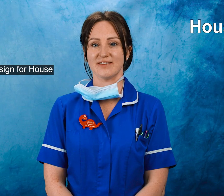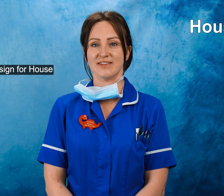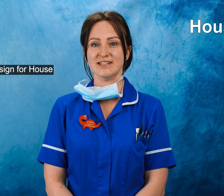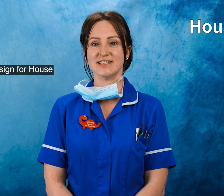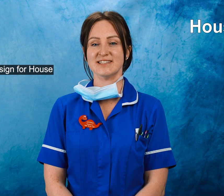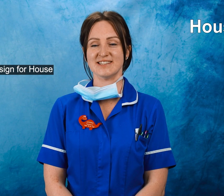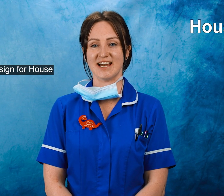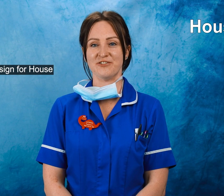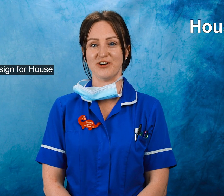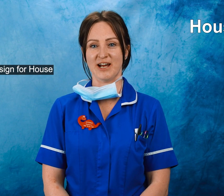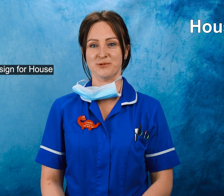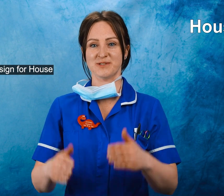This is the sign for house.